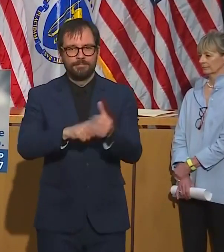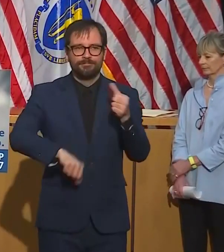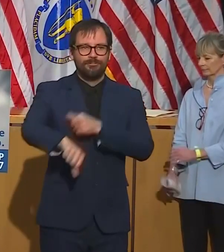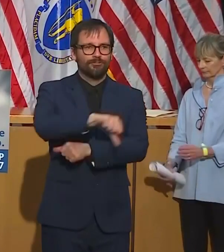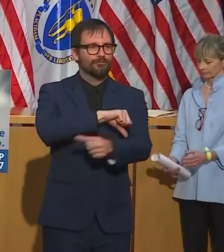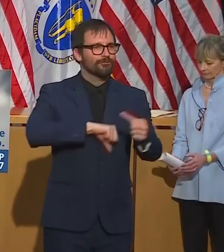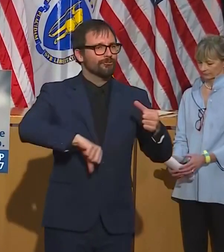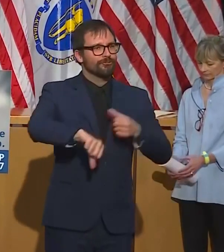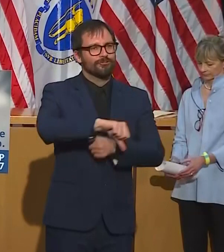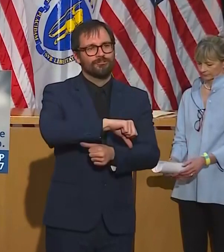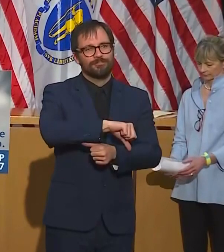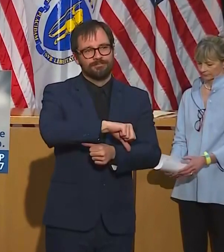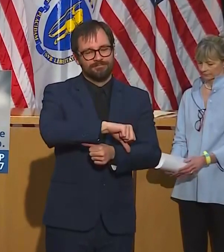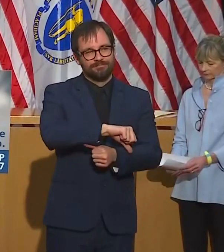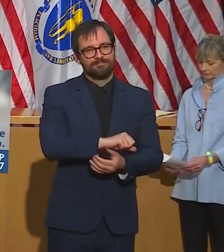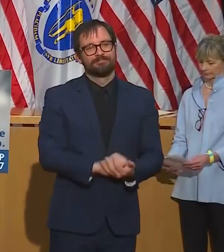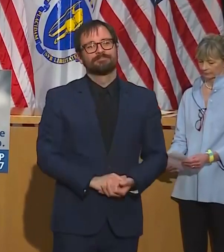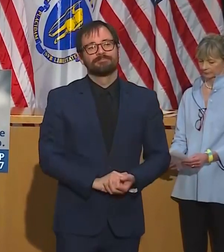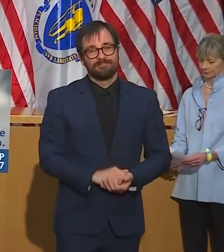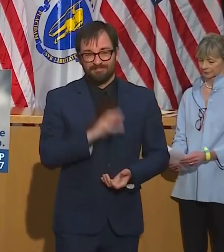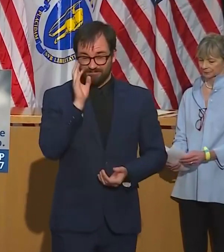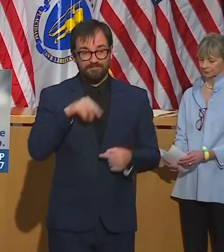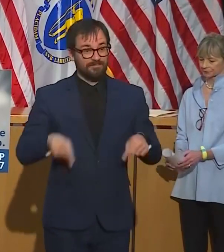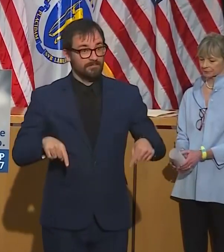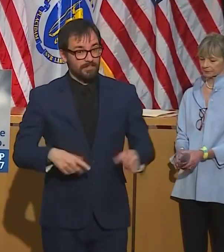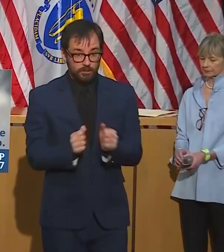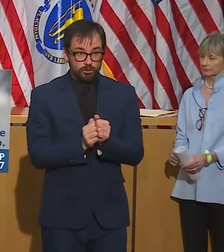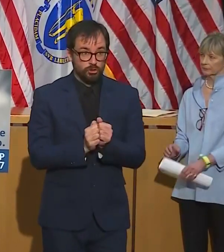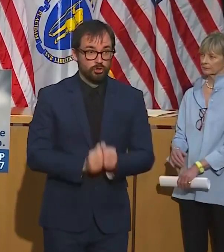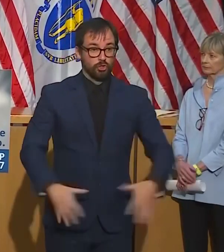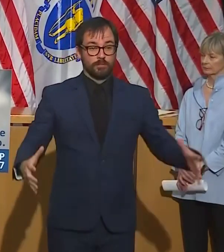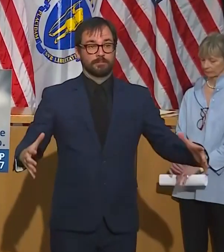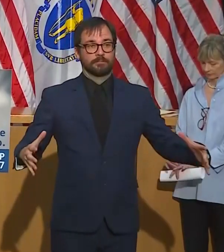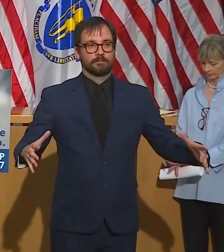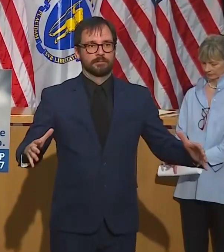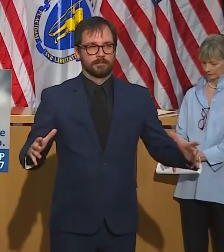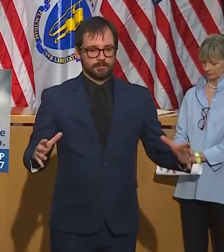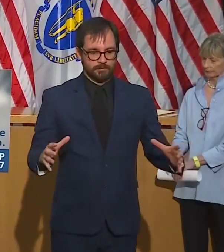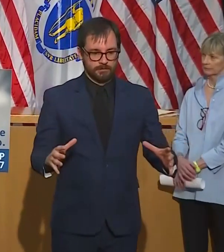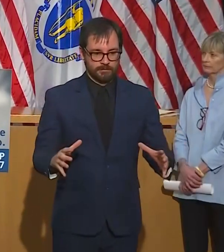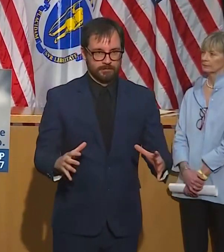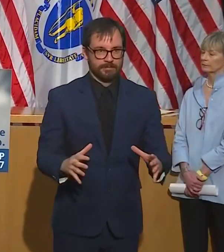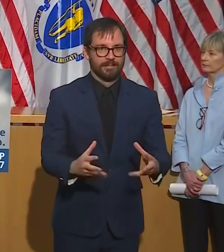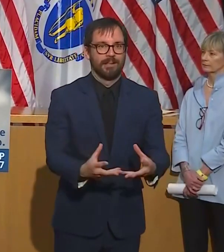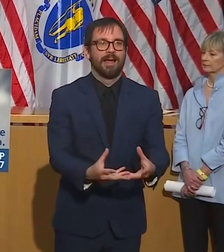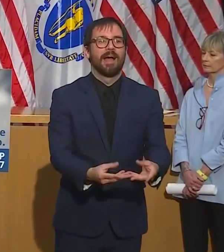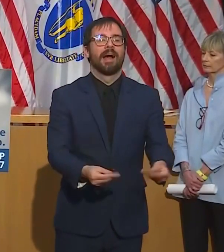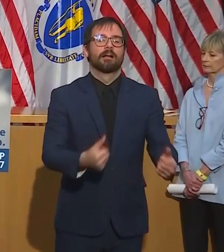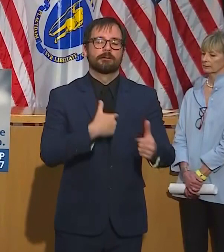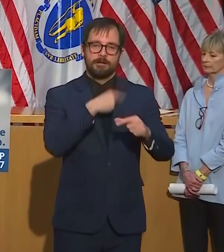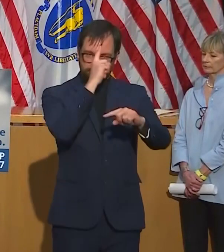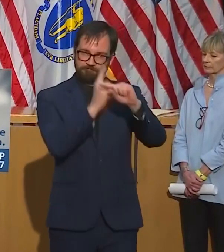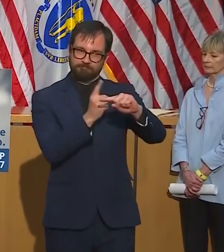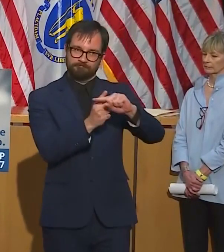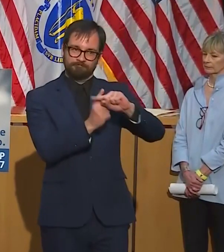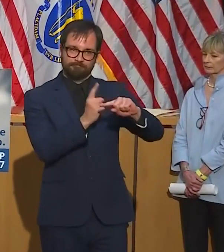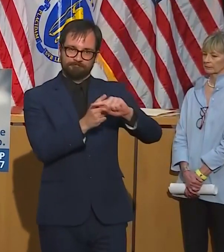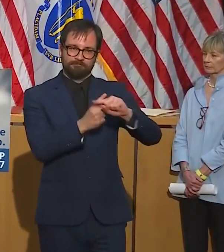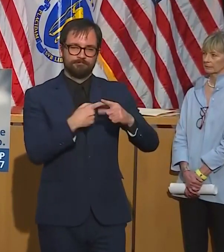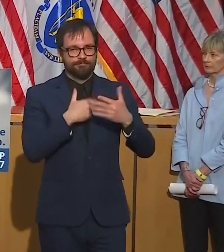for all their continued work that they do to maintain that separation to keep distance to stop the spread